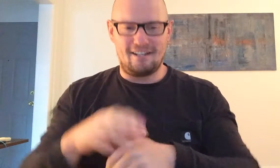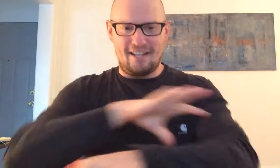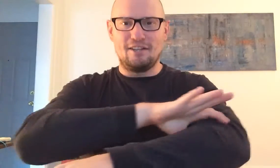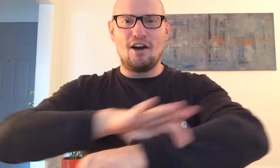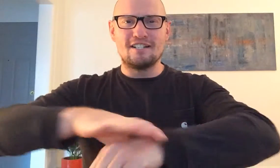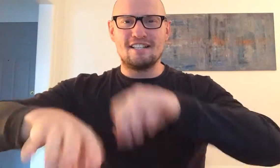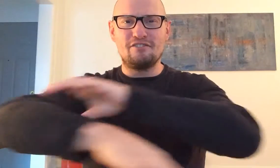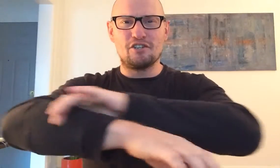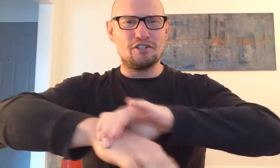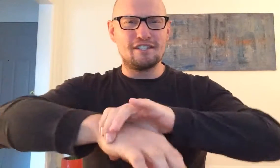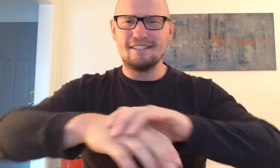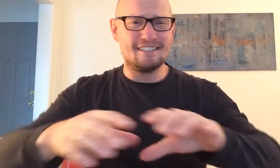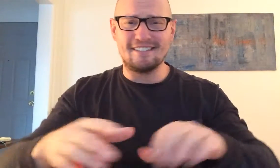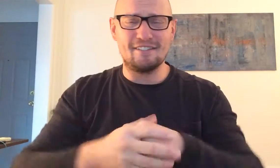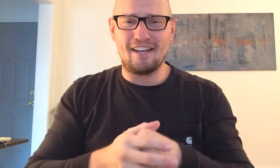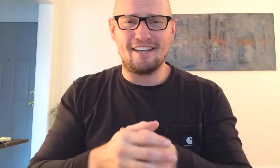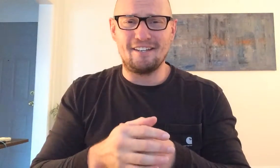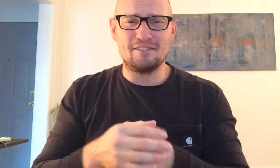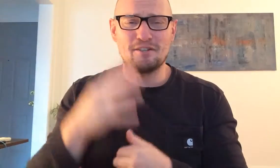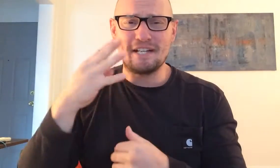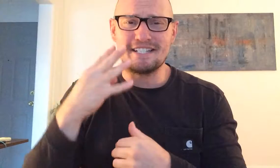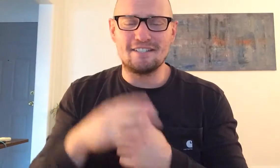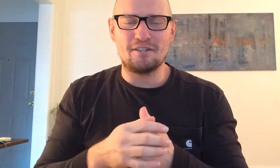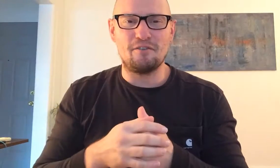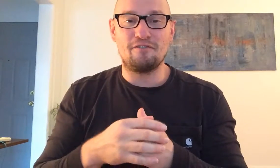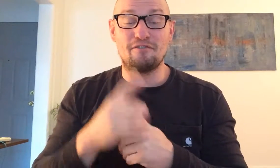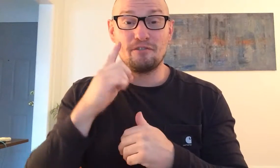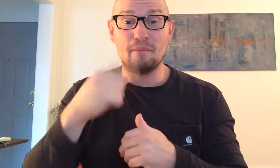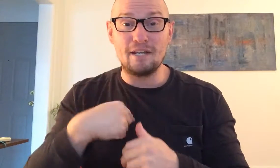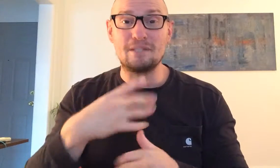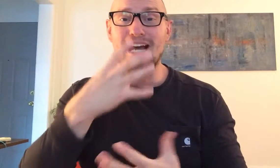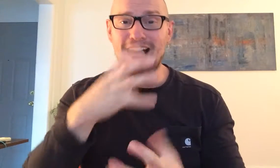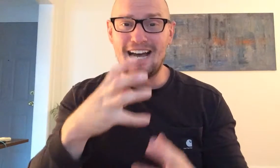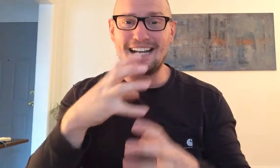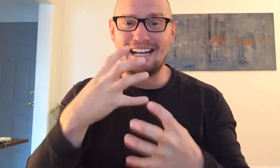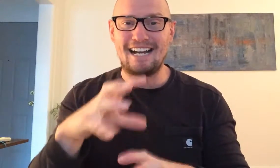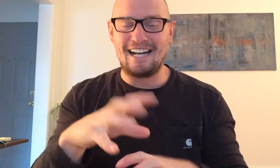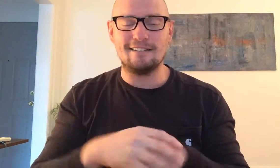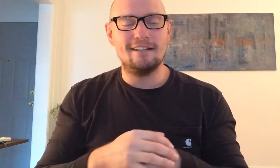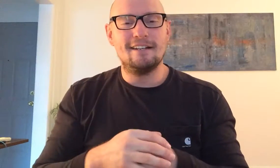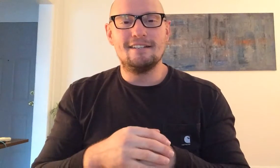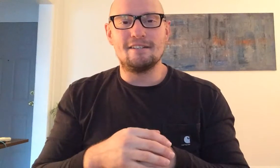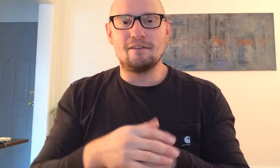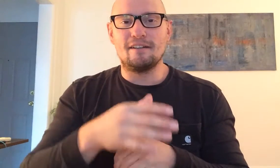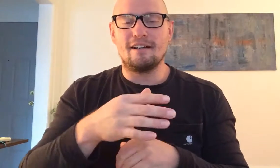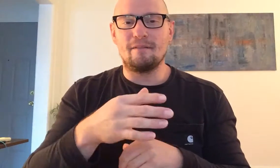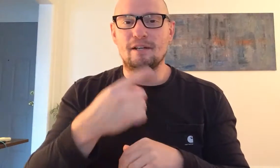like a long sleeve shirt is crazy so for me it was hot hot hot so I